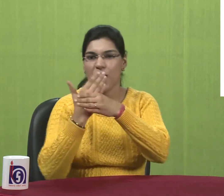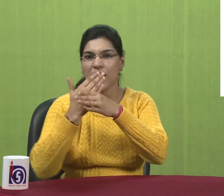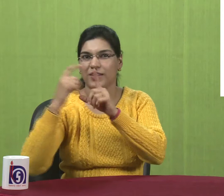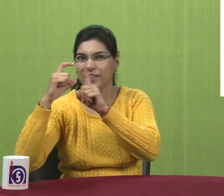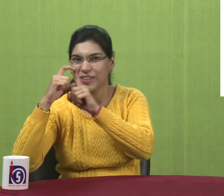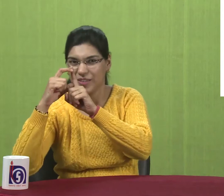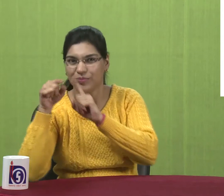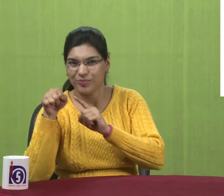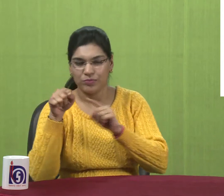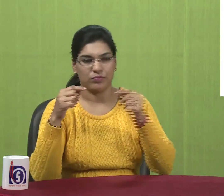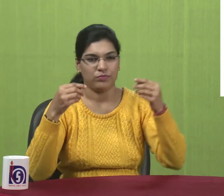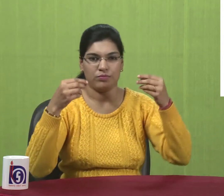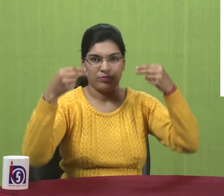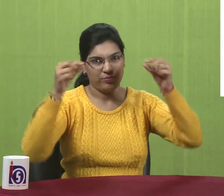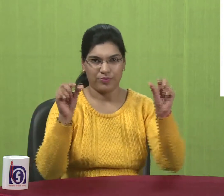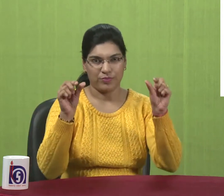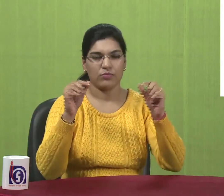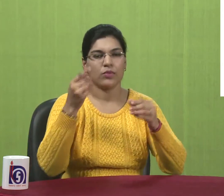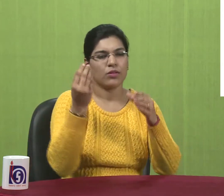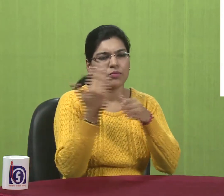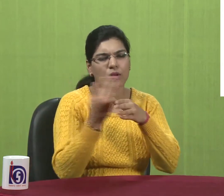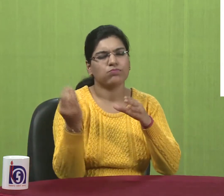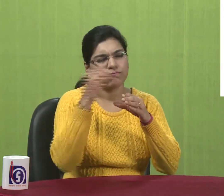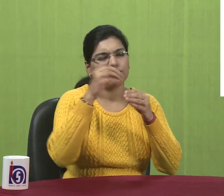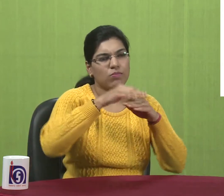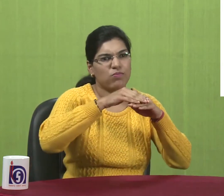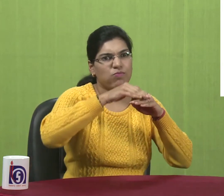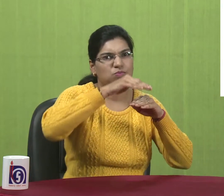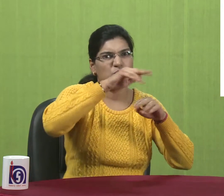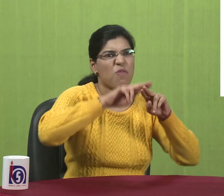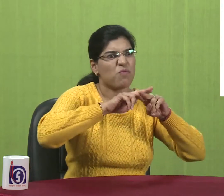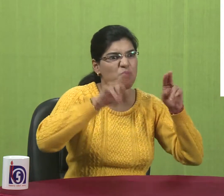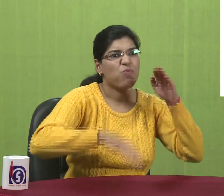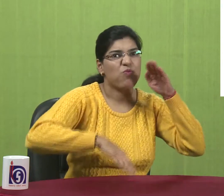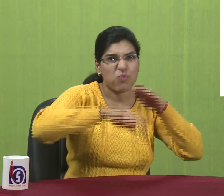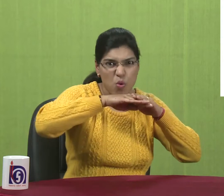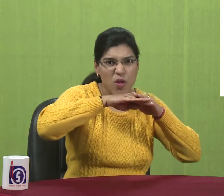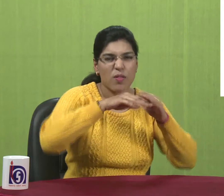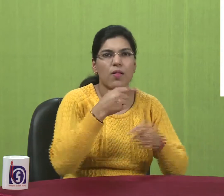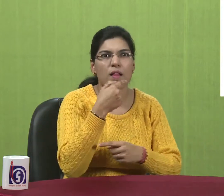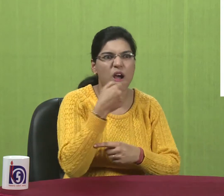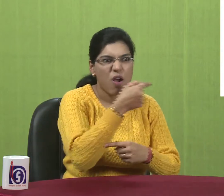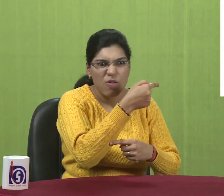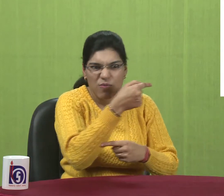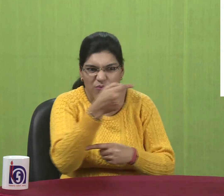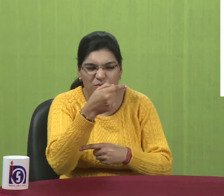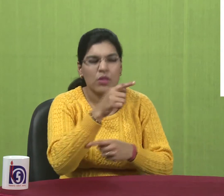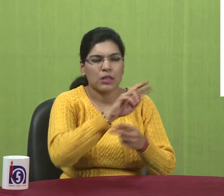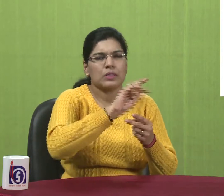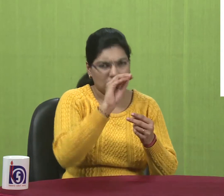You see that there is drive C and D. So when drive C is full. And you see that the